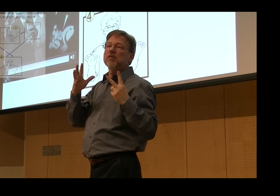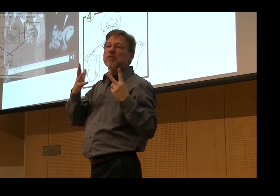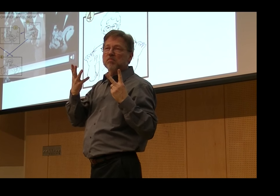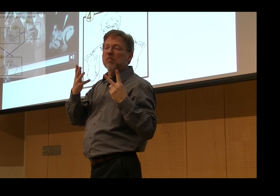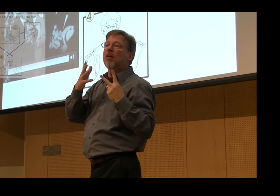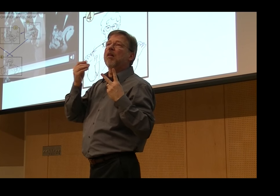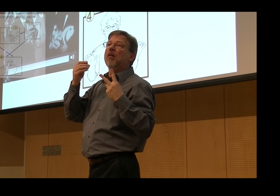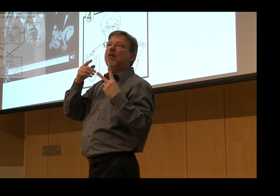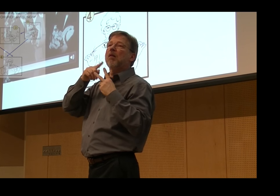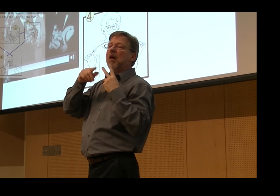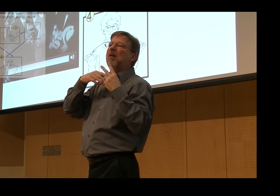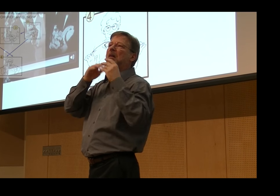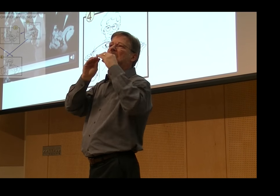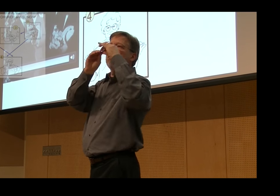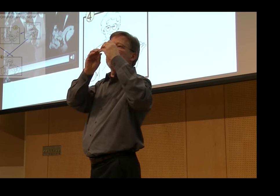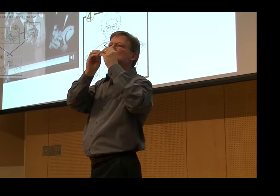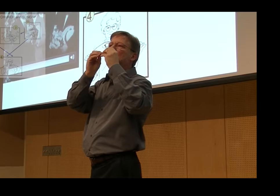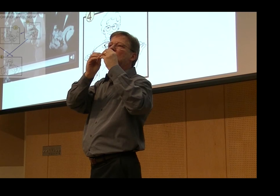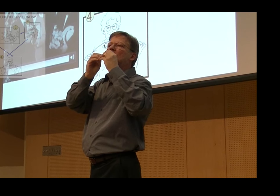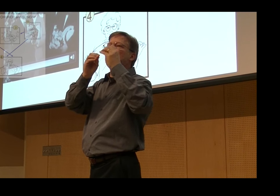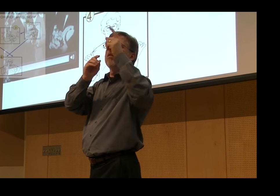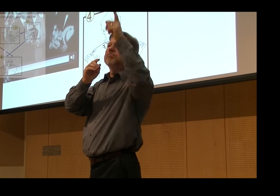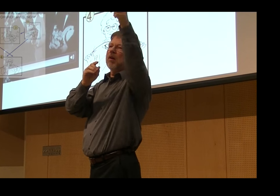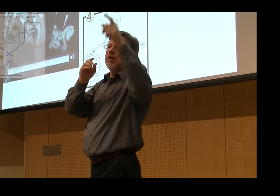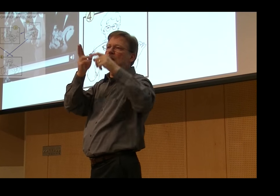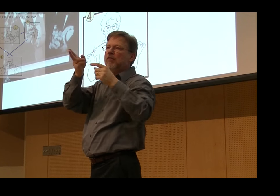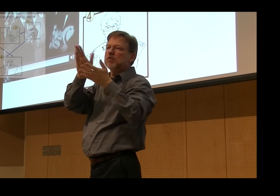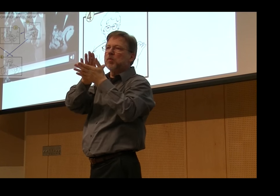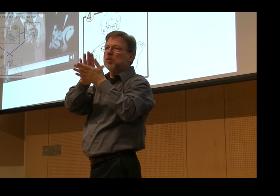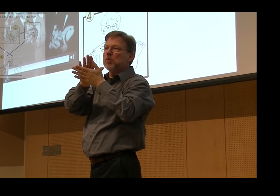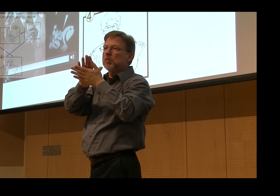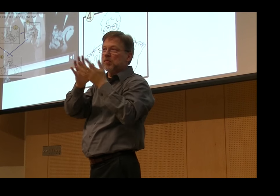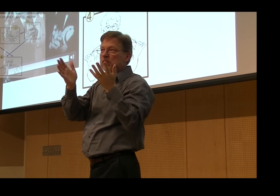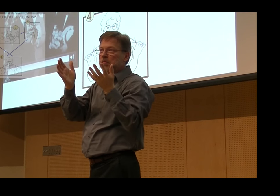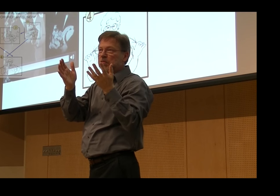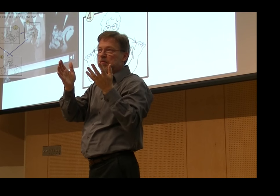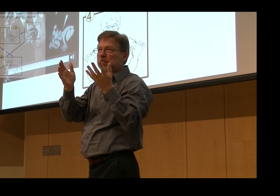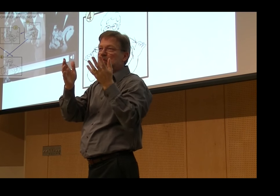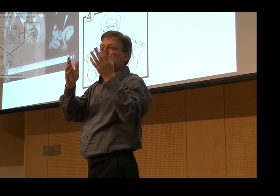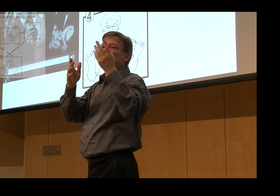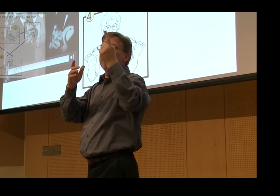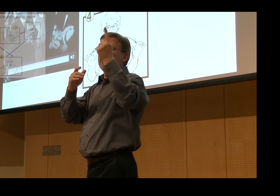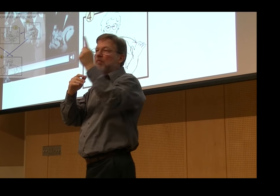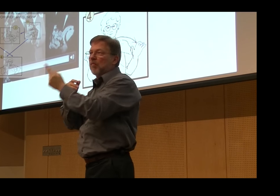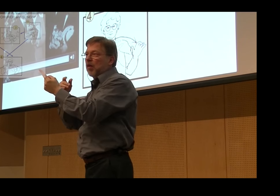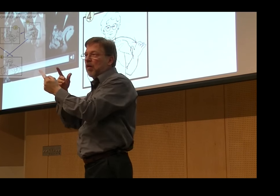the other three forms, and we'll talk about that in a minute. But the first person was a Gallaudet professor, established